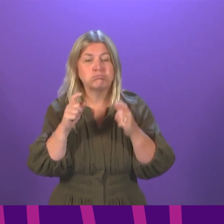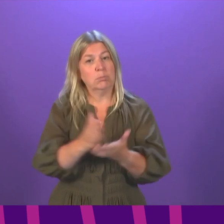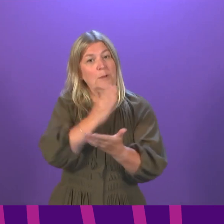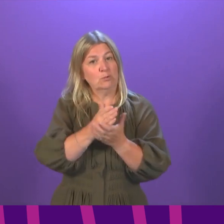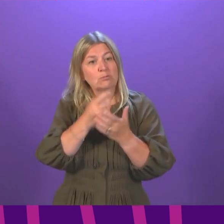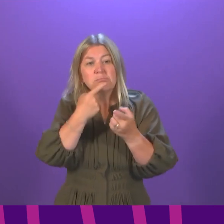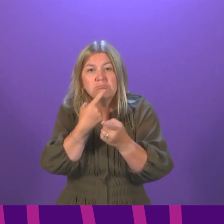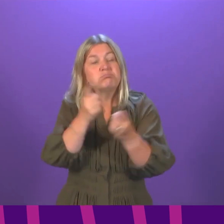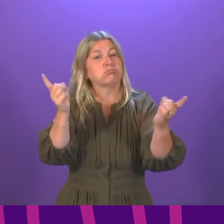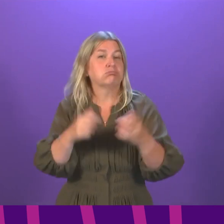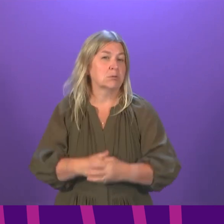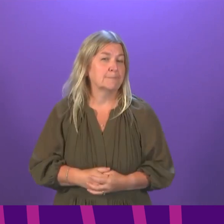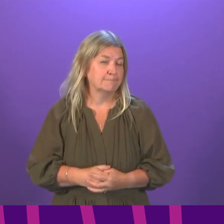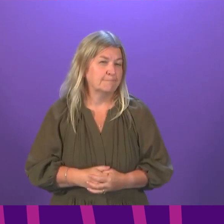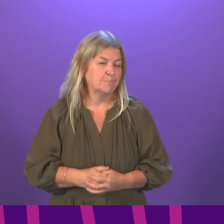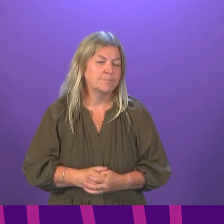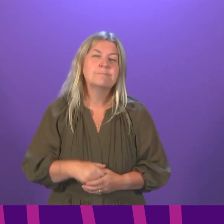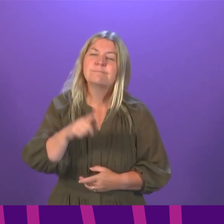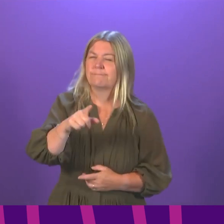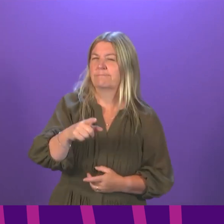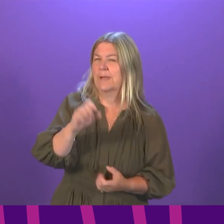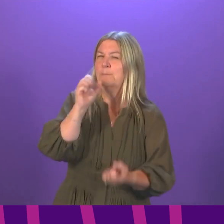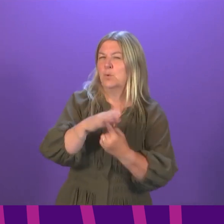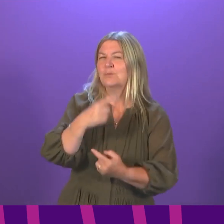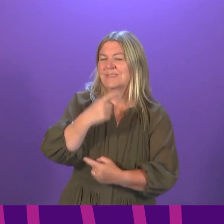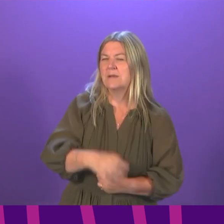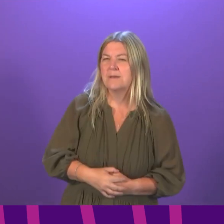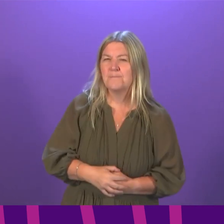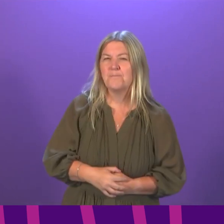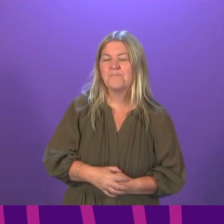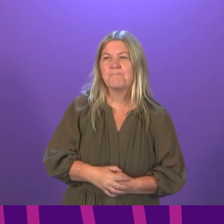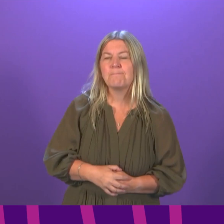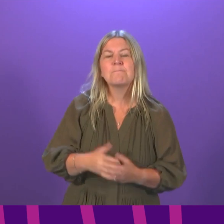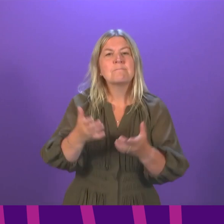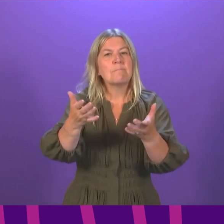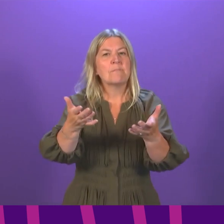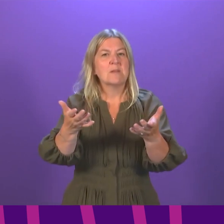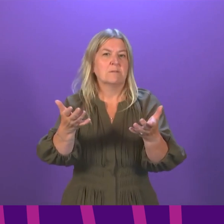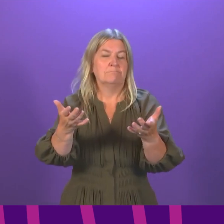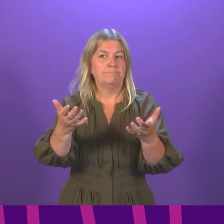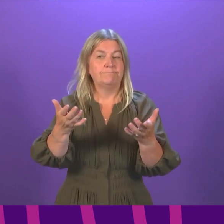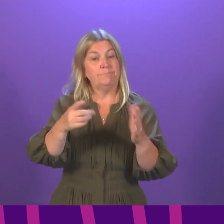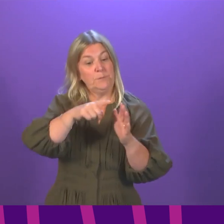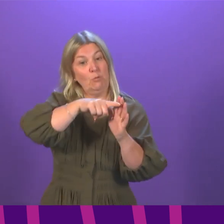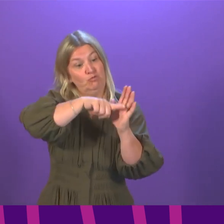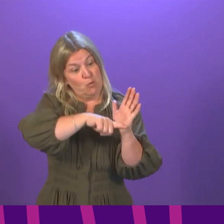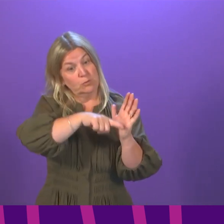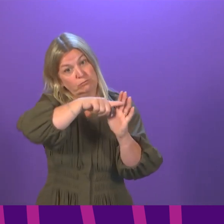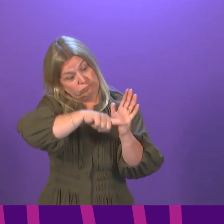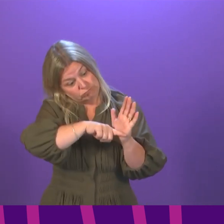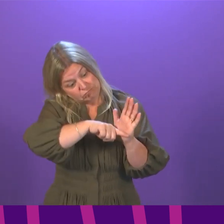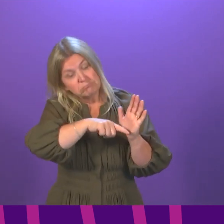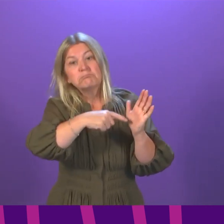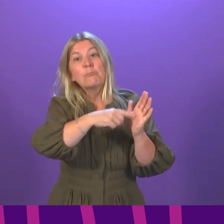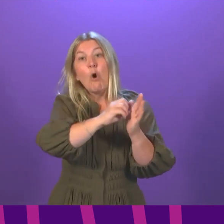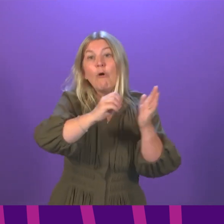need for this. One final point I would make here is that as we lift restrictions, people